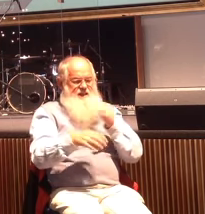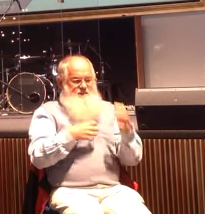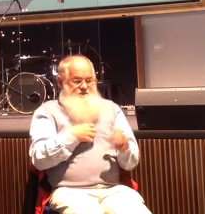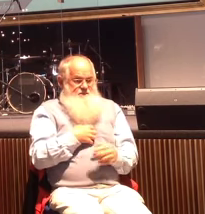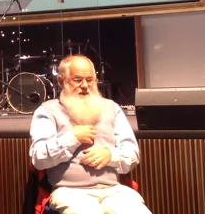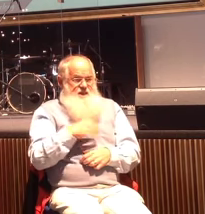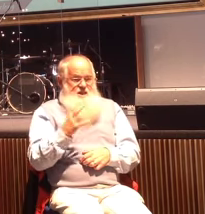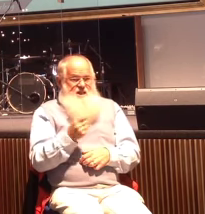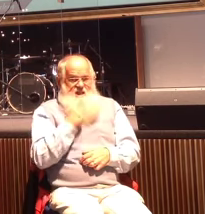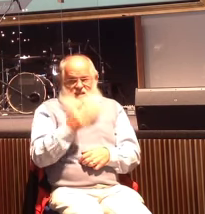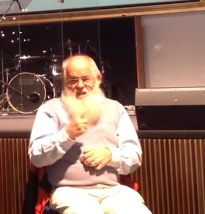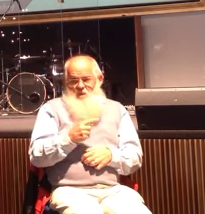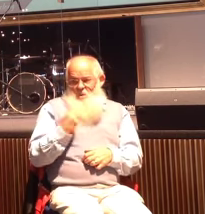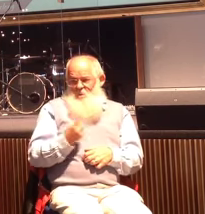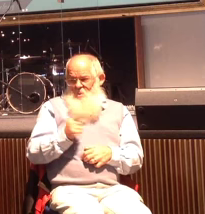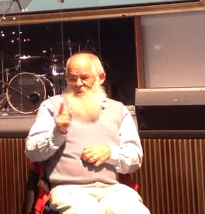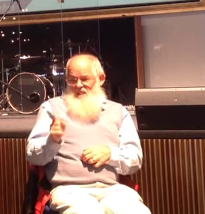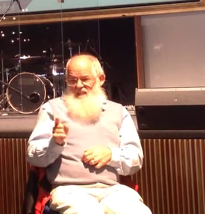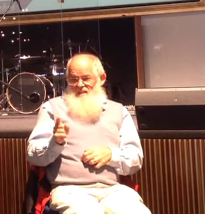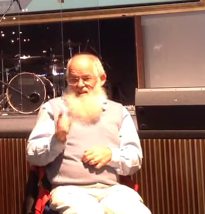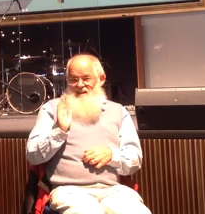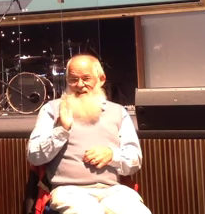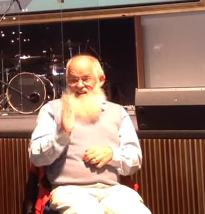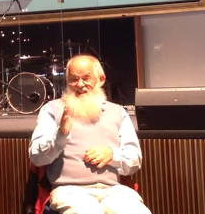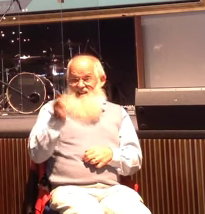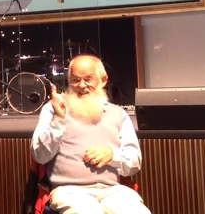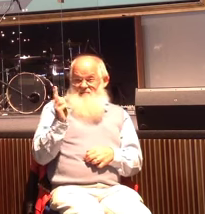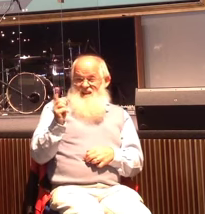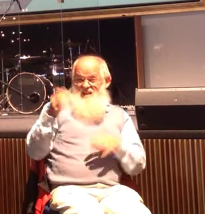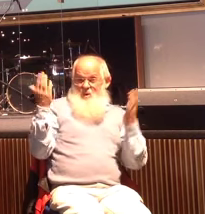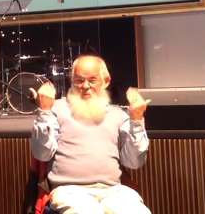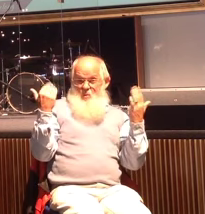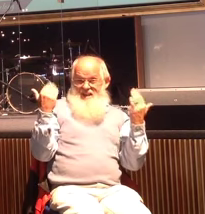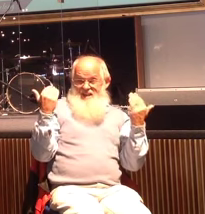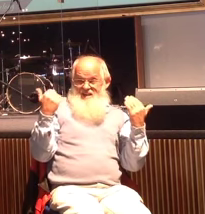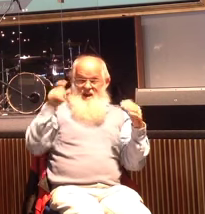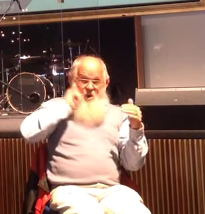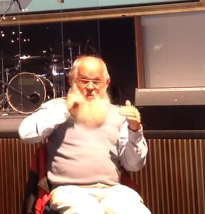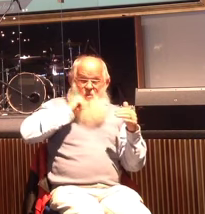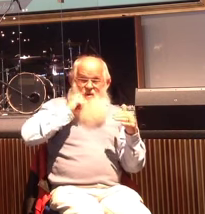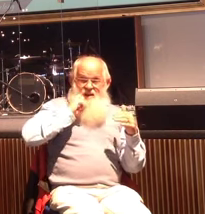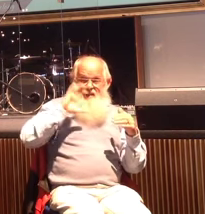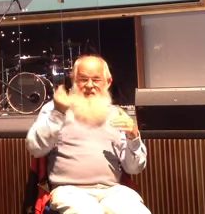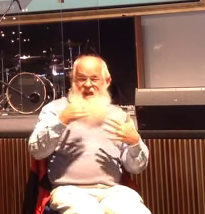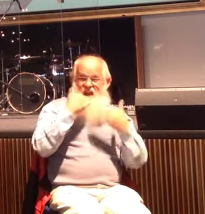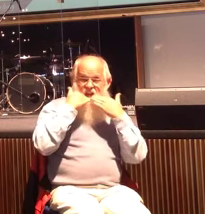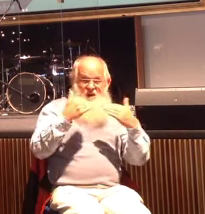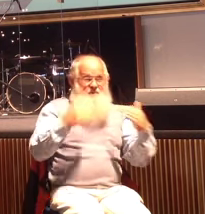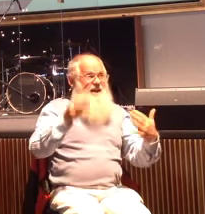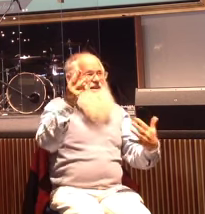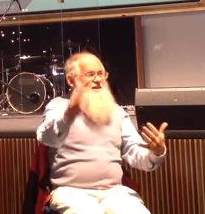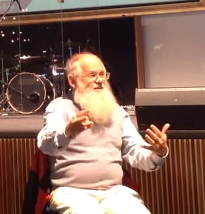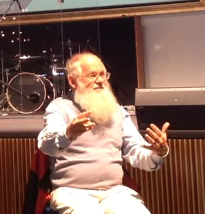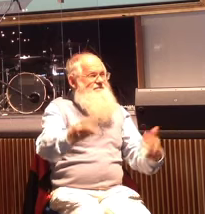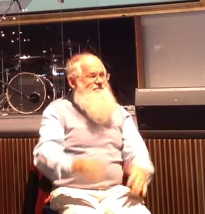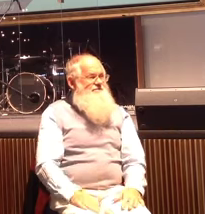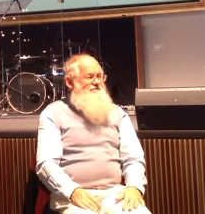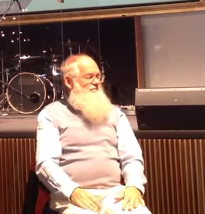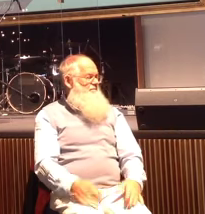Who is this? He commands even the wind and the waters, and they obey Him. Dear Heavenly Father, I just pray that